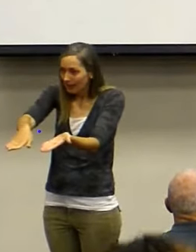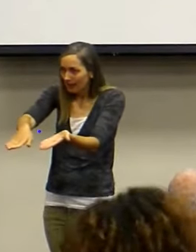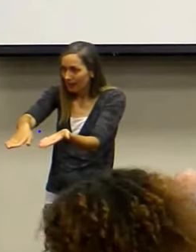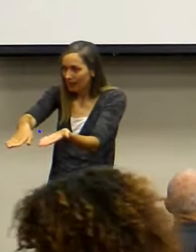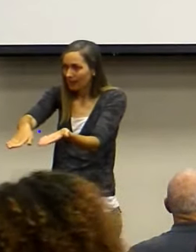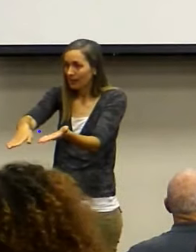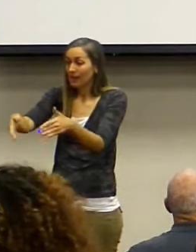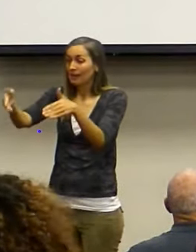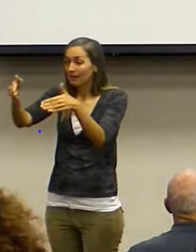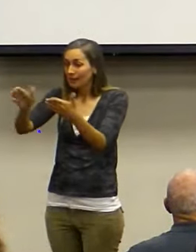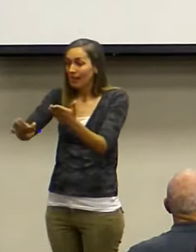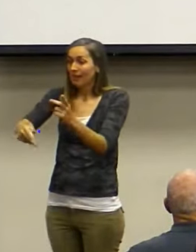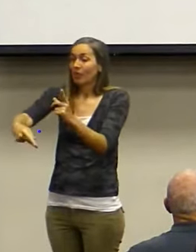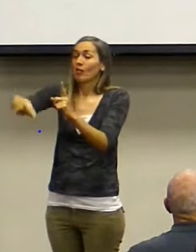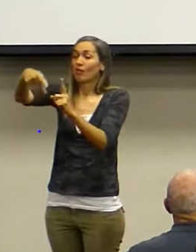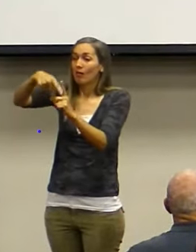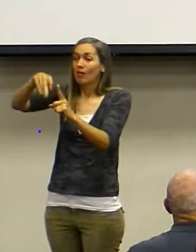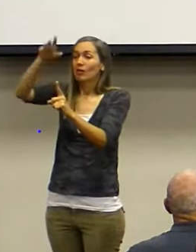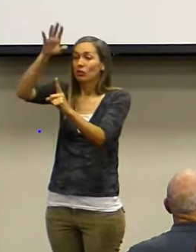even death on the cross.